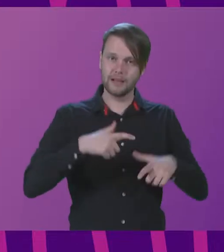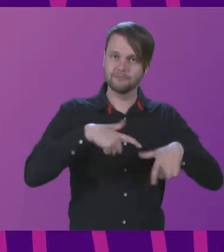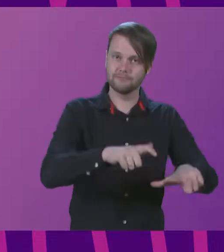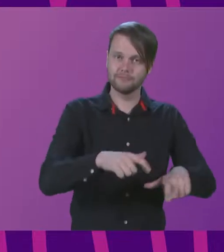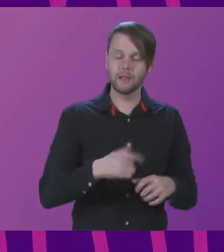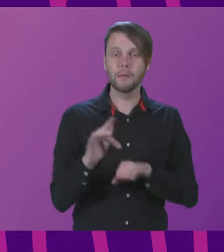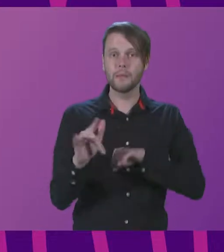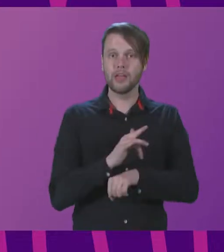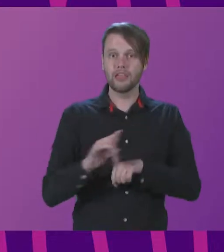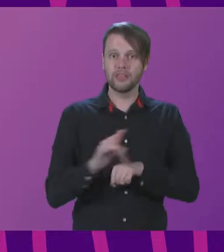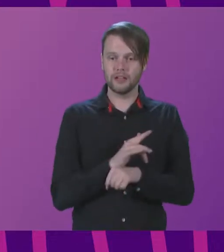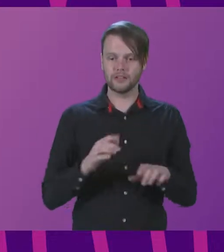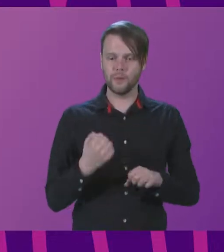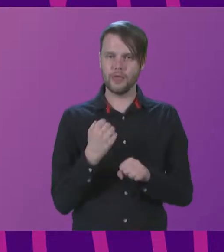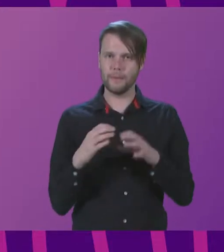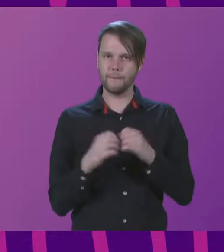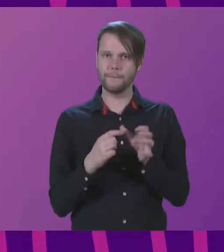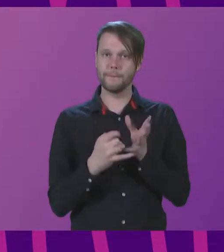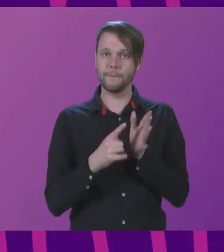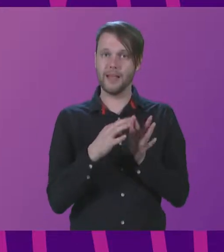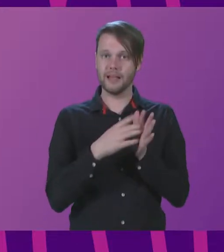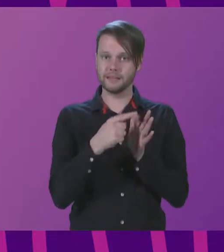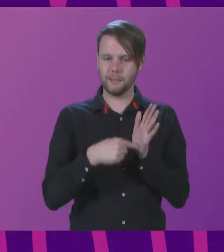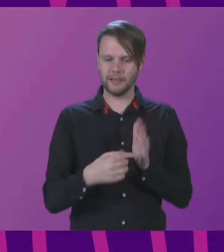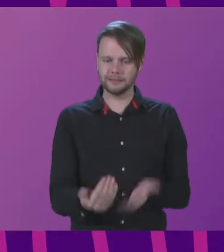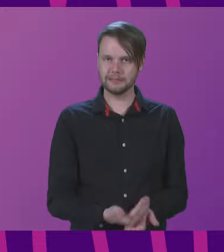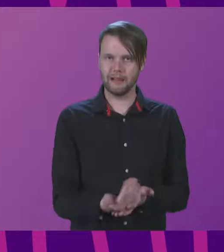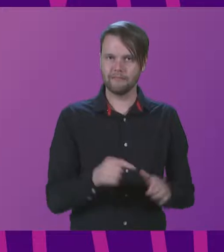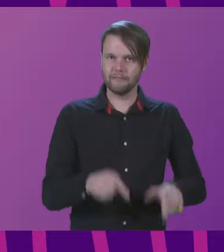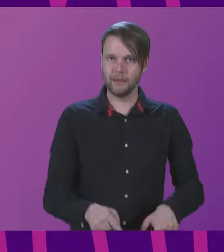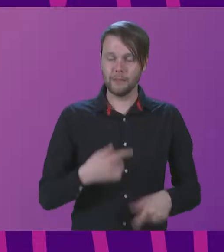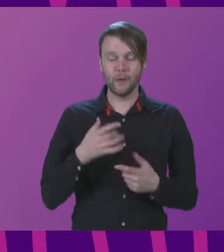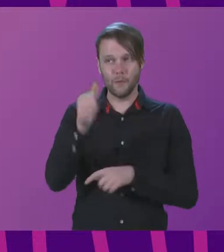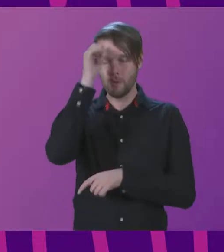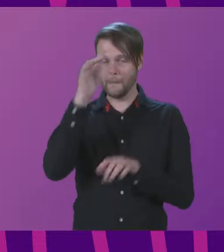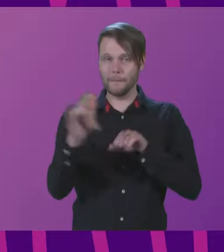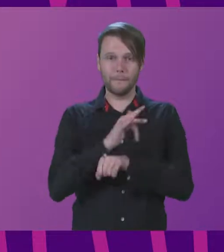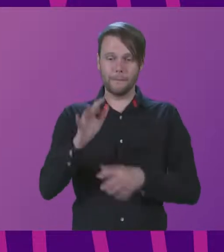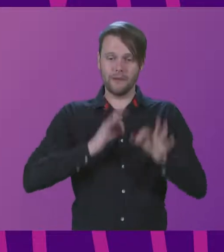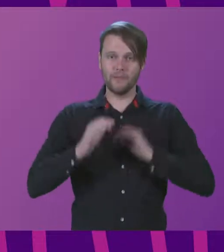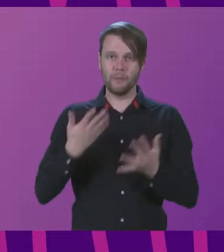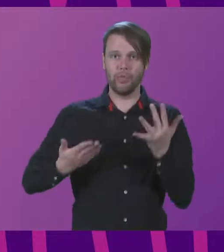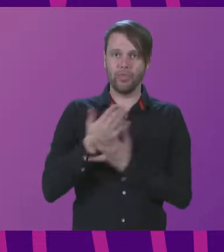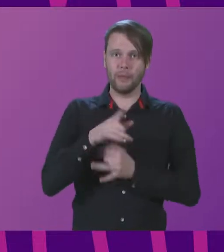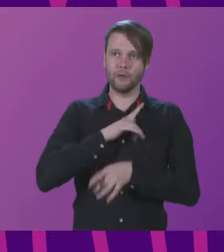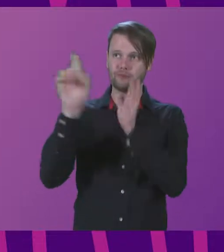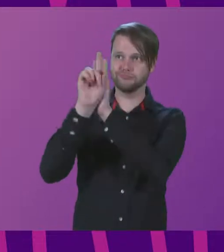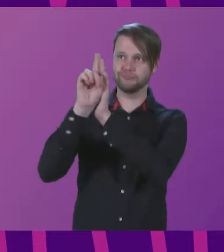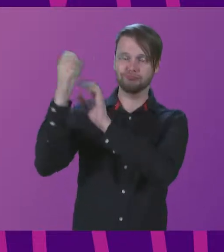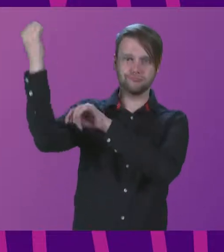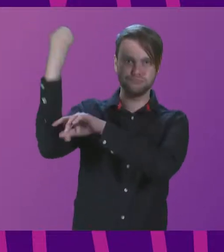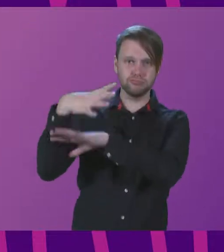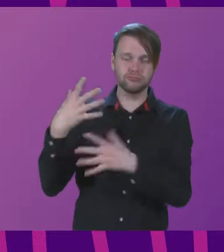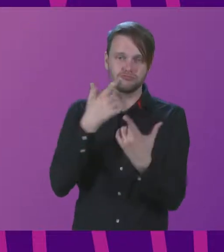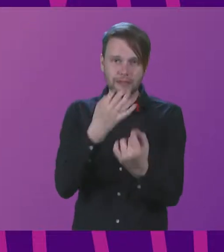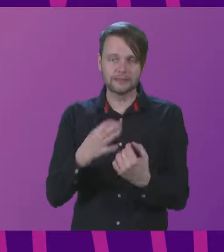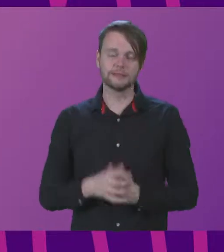theatres with sound basements are generally preferred and performances are often interrupted by air raid warnings. Equally impressive